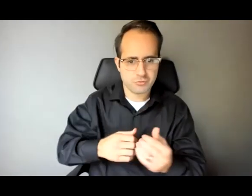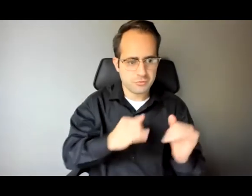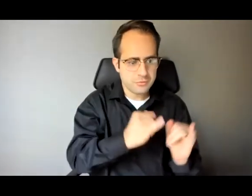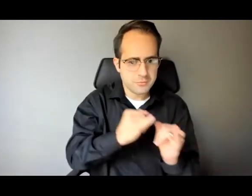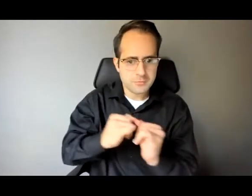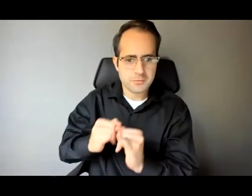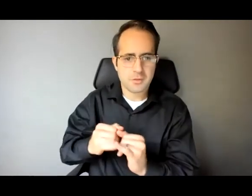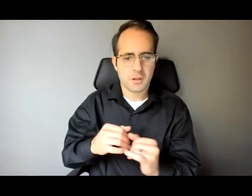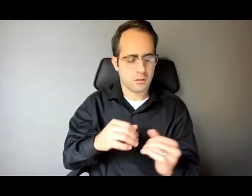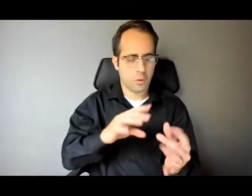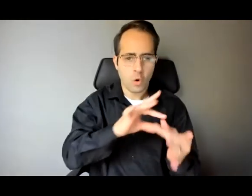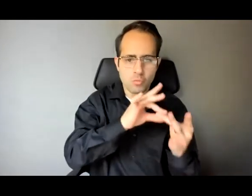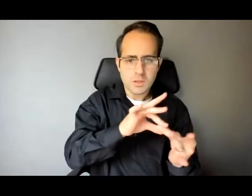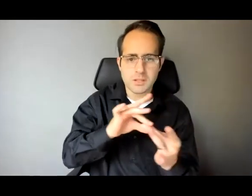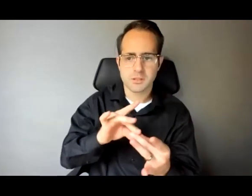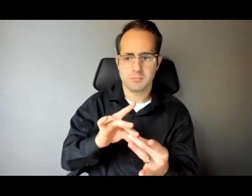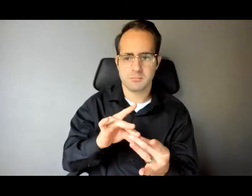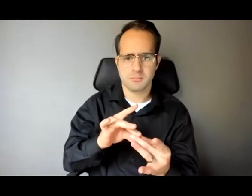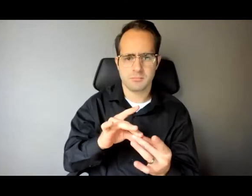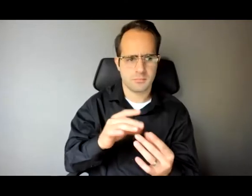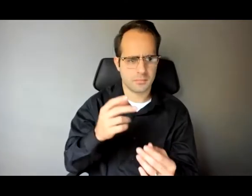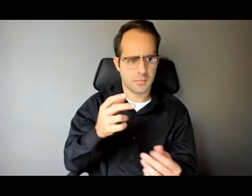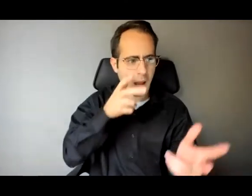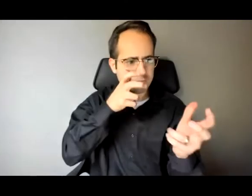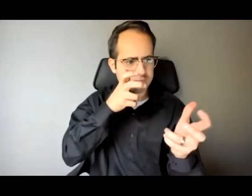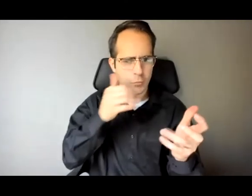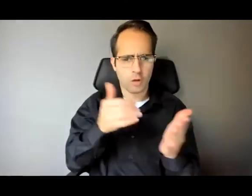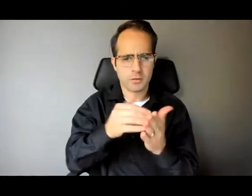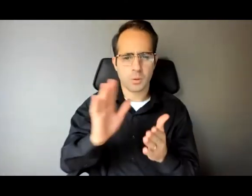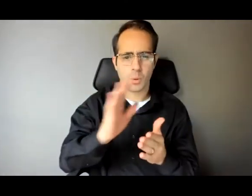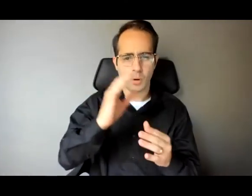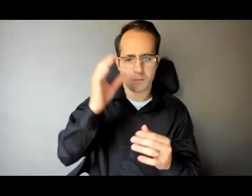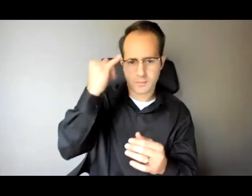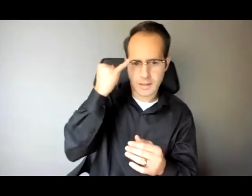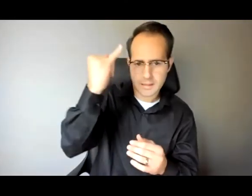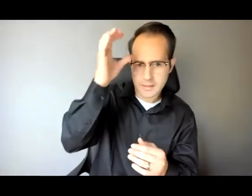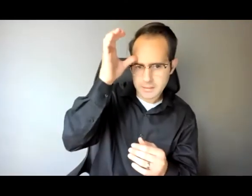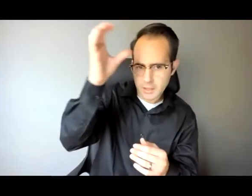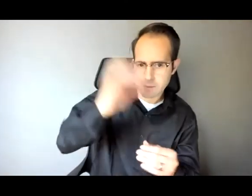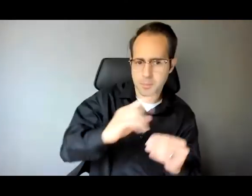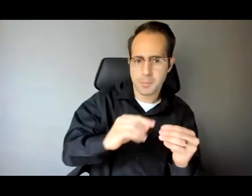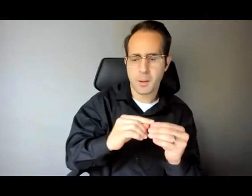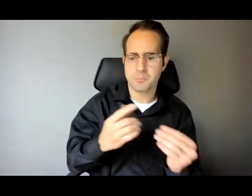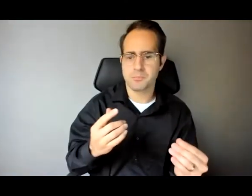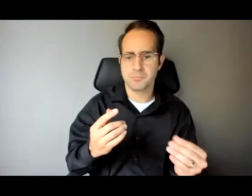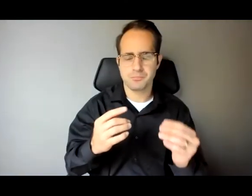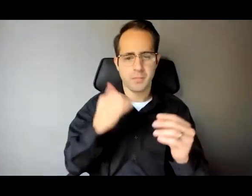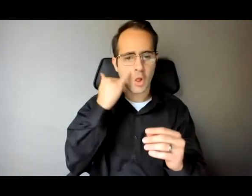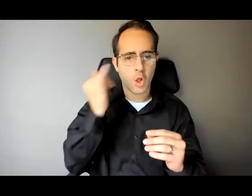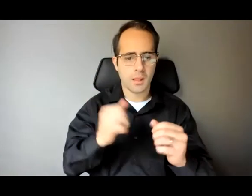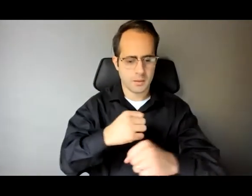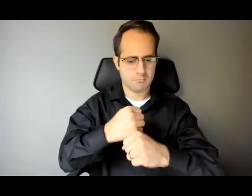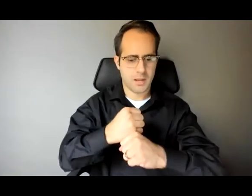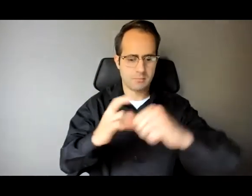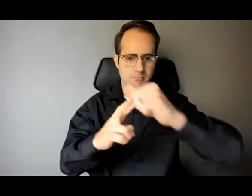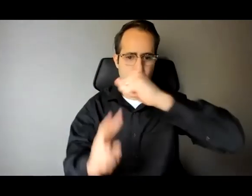like I hear this bridge building like concept essentially right. I'm learning from you you know like sitting next to someone in a